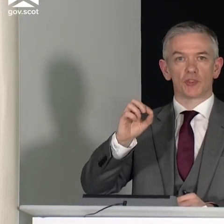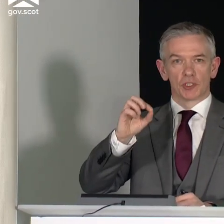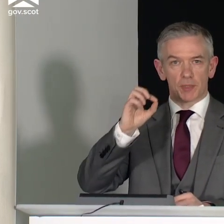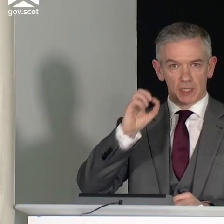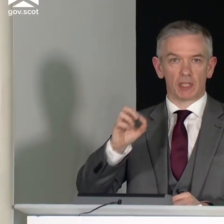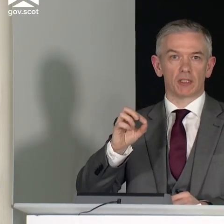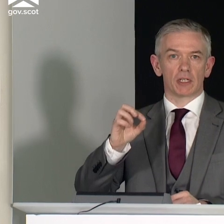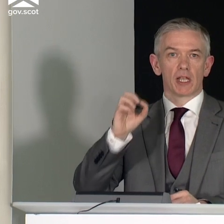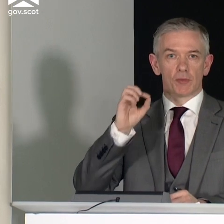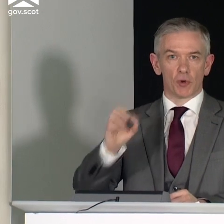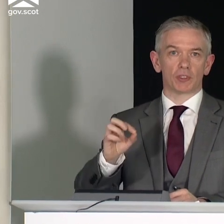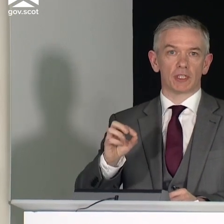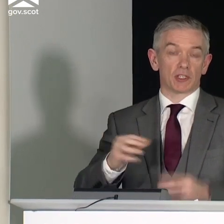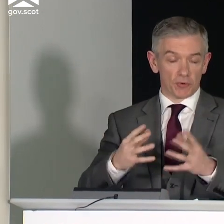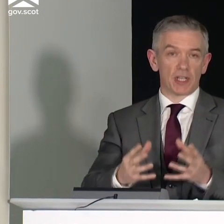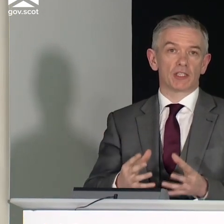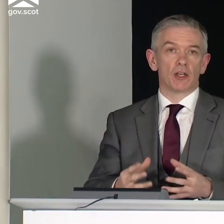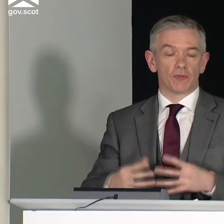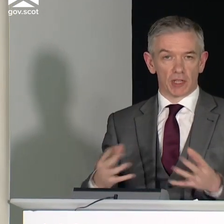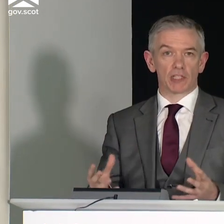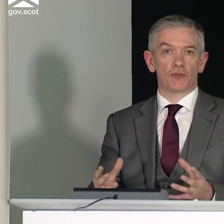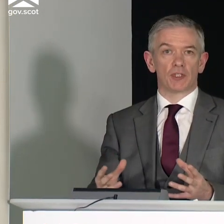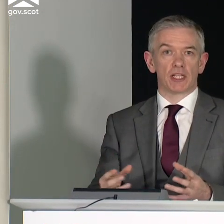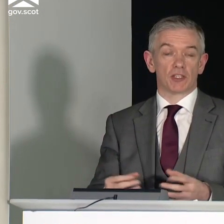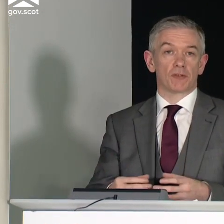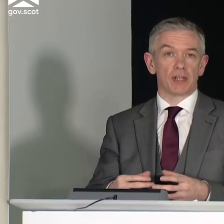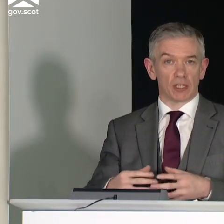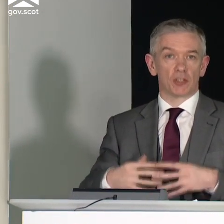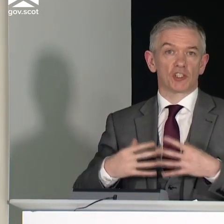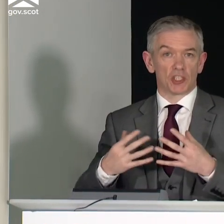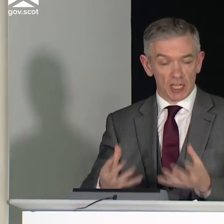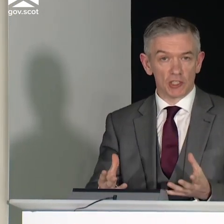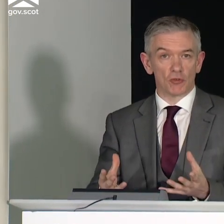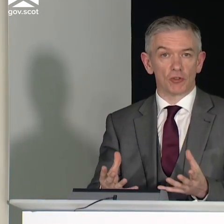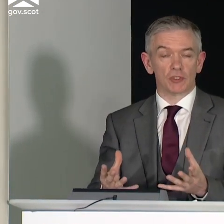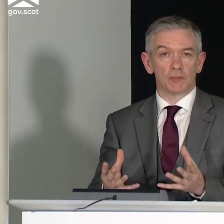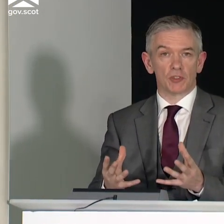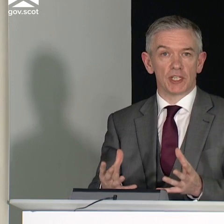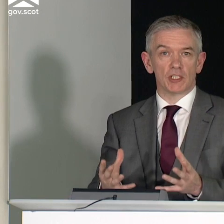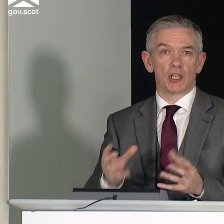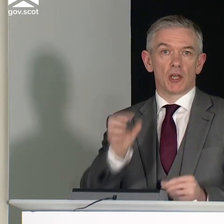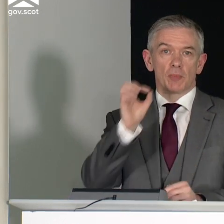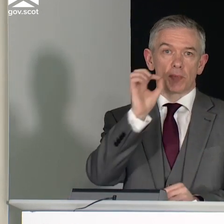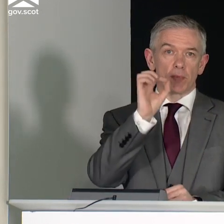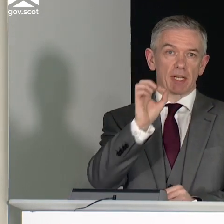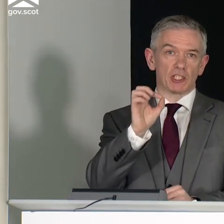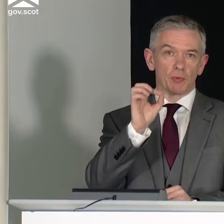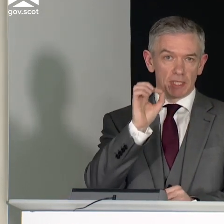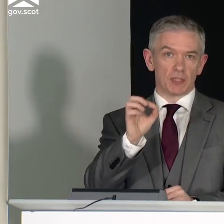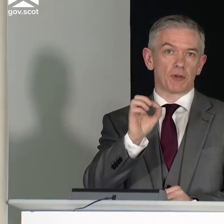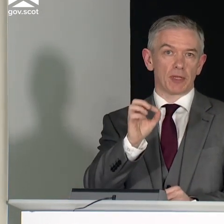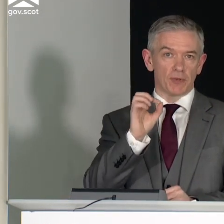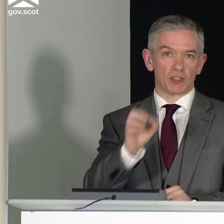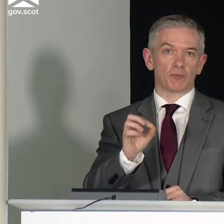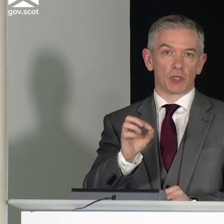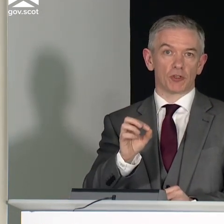trends which are particularly important. And as we've said, for the last few days there are very encouraging signs in those long-term trends. But actually we